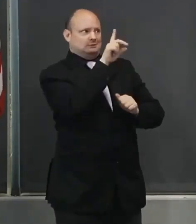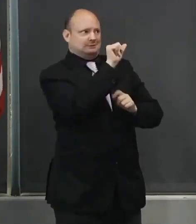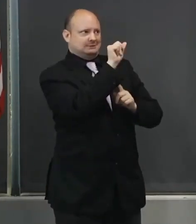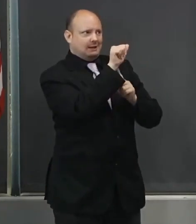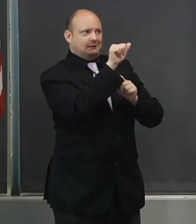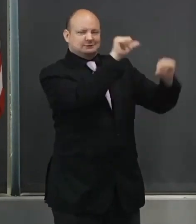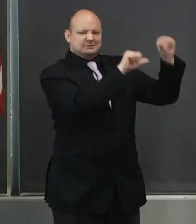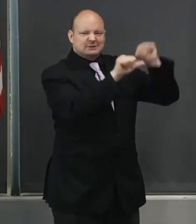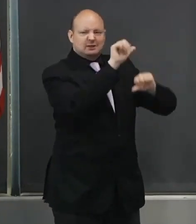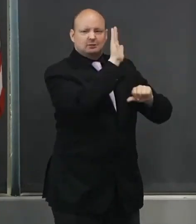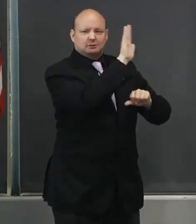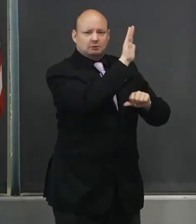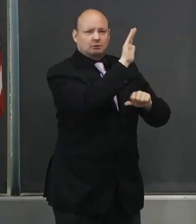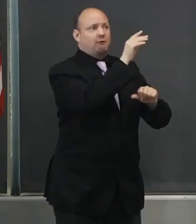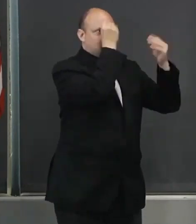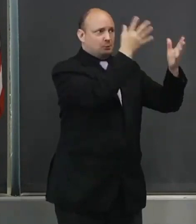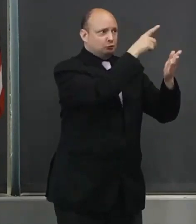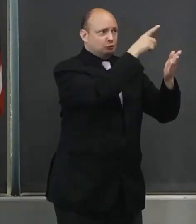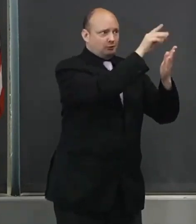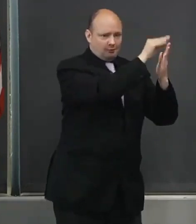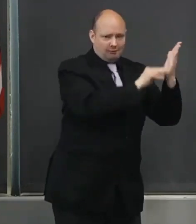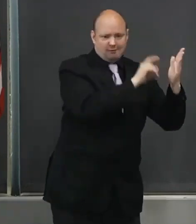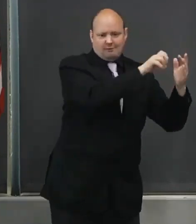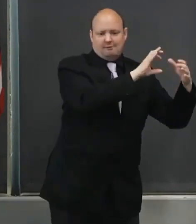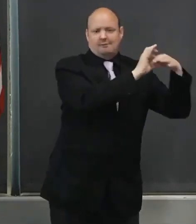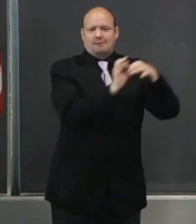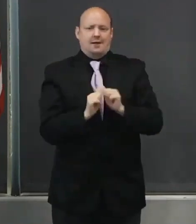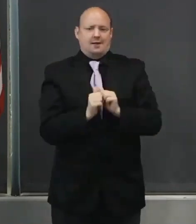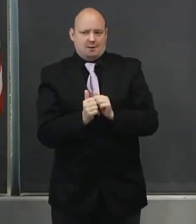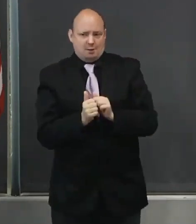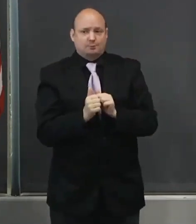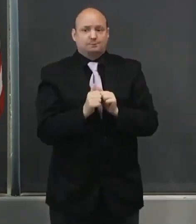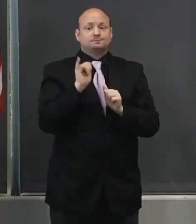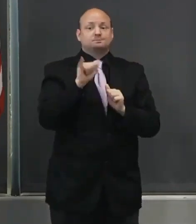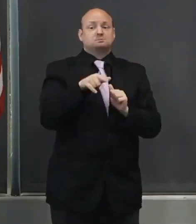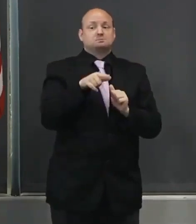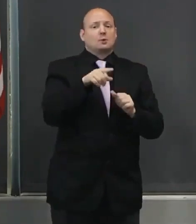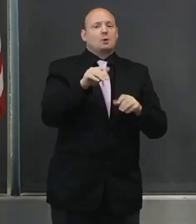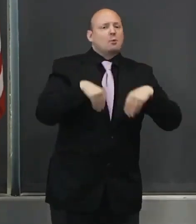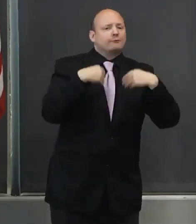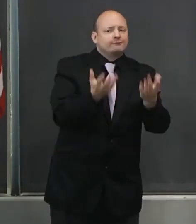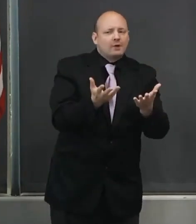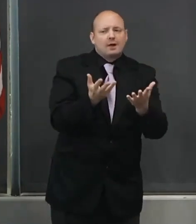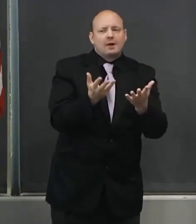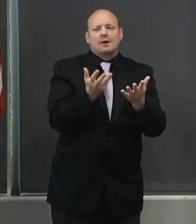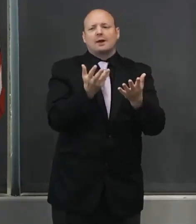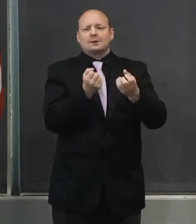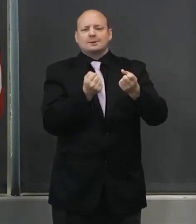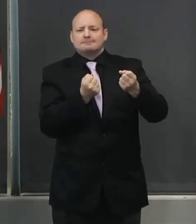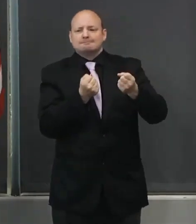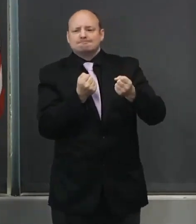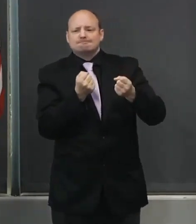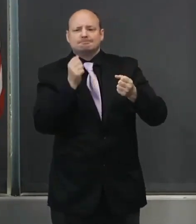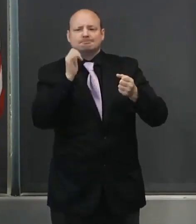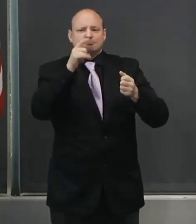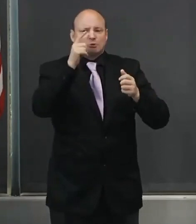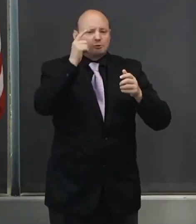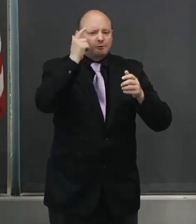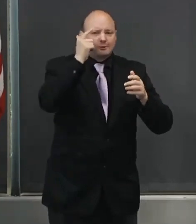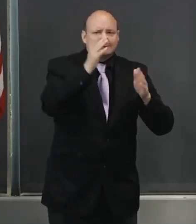requirements also provide reasonable allowances for our smallest rural schools as well as